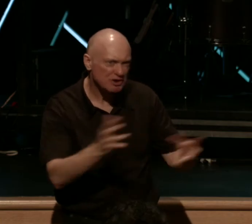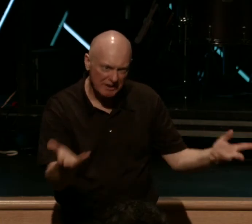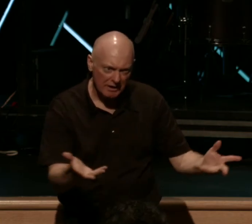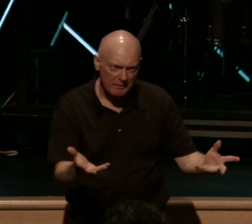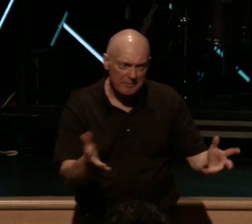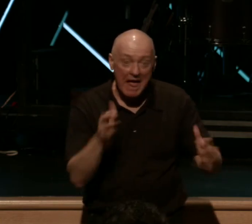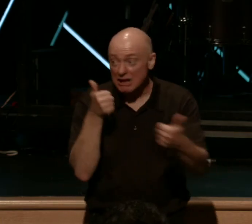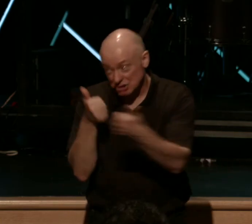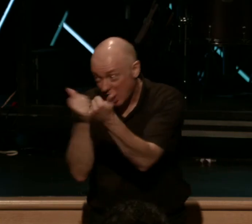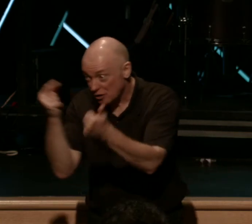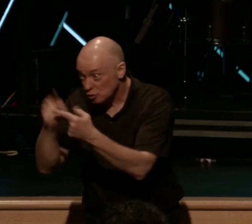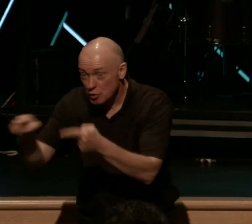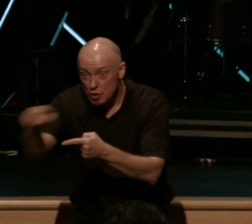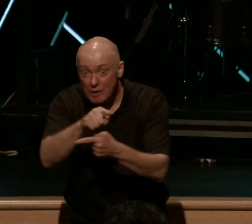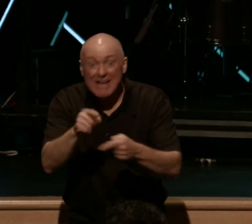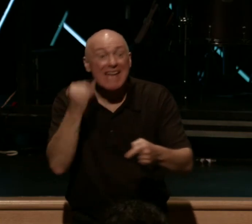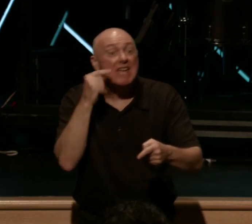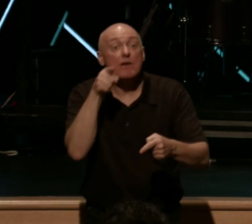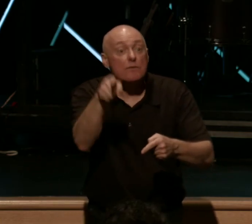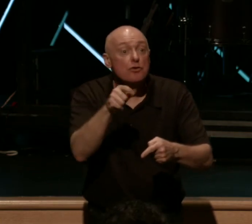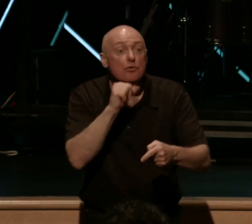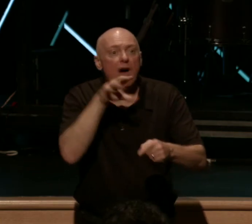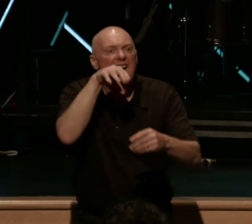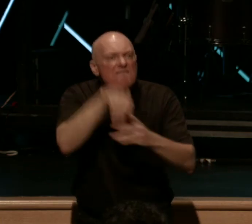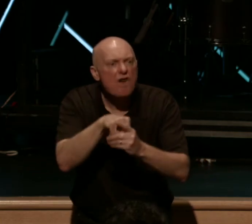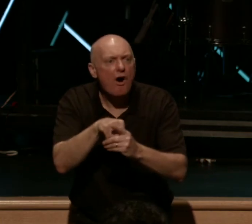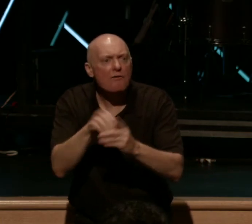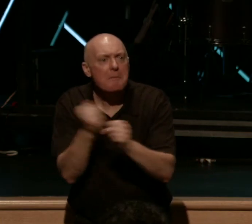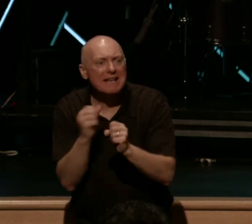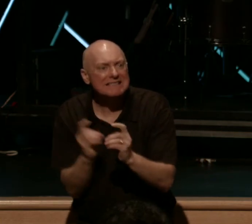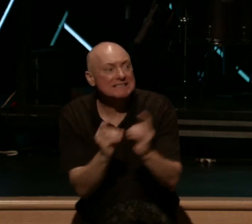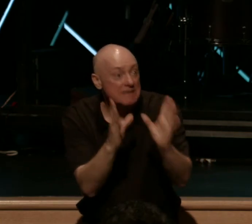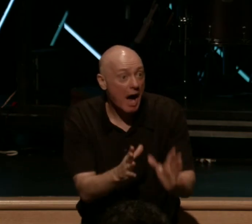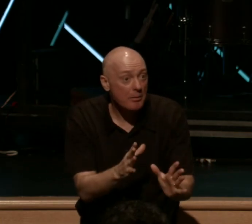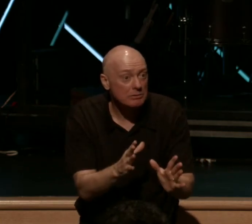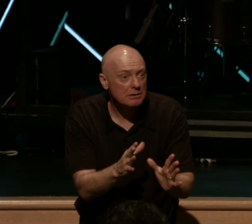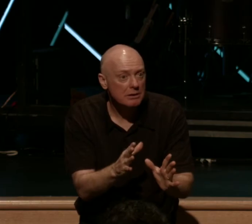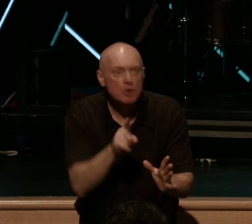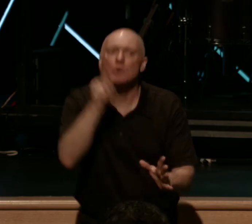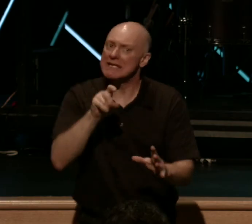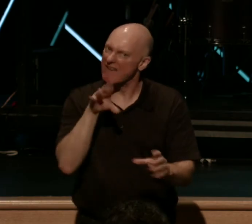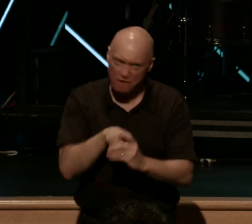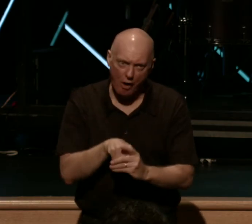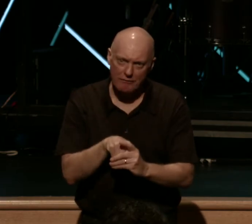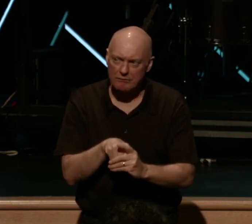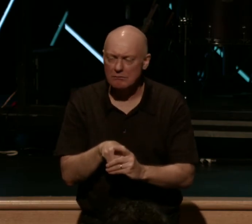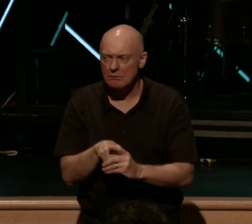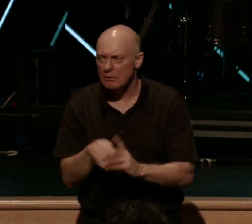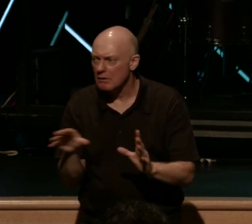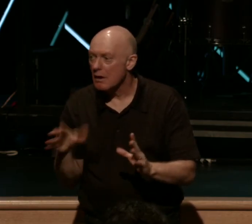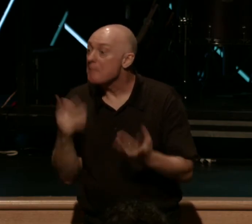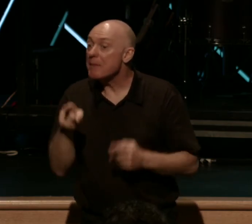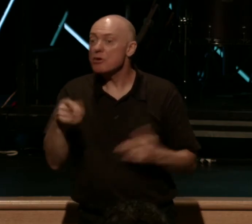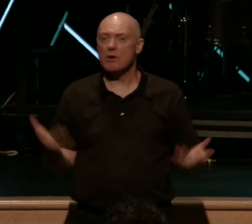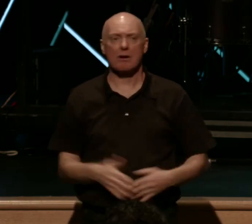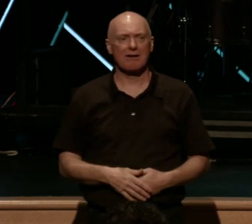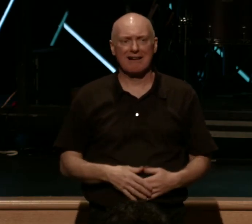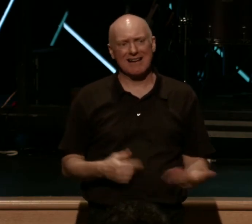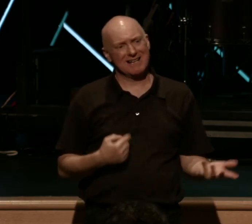challenge. If you're not in a discipleship group or a dGroup, I want you to get involved in one. But maybe you're in here today and you're saying, pastor, I can do